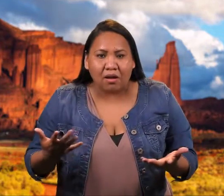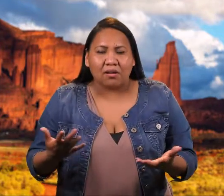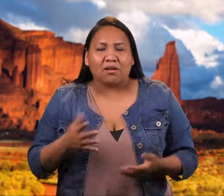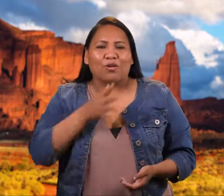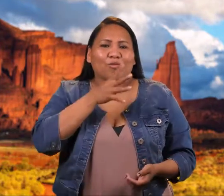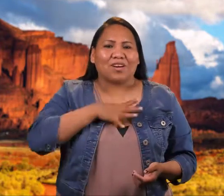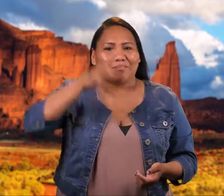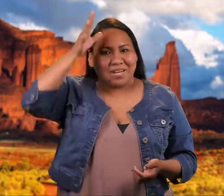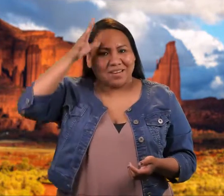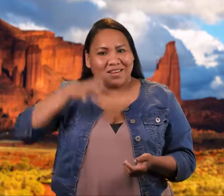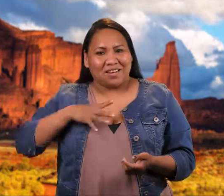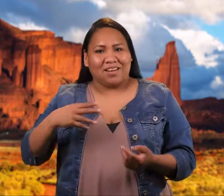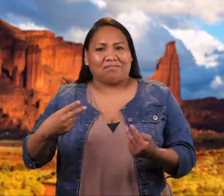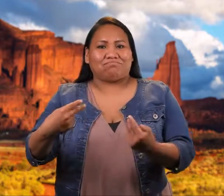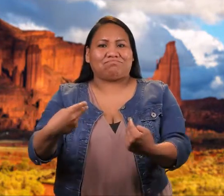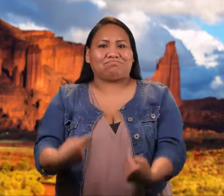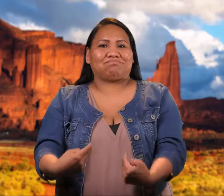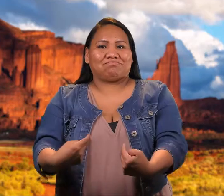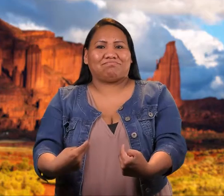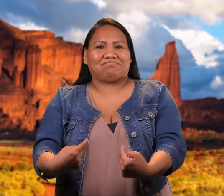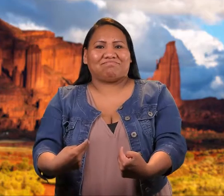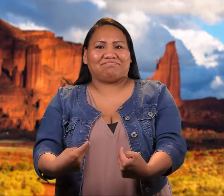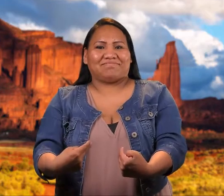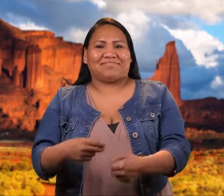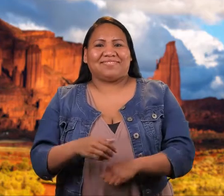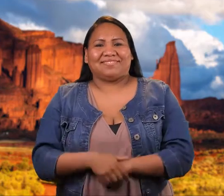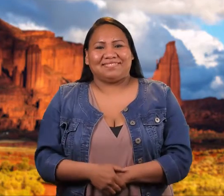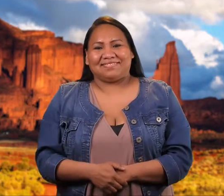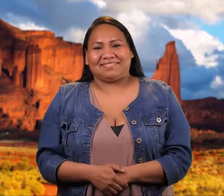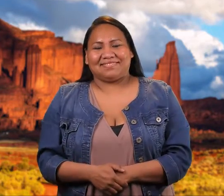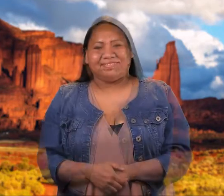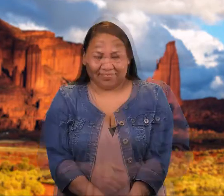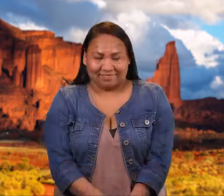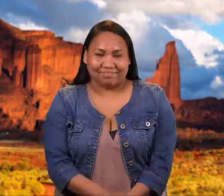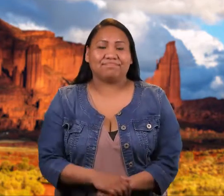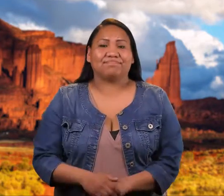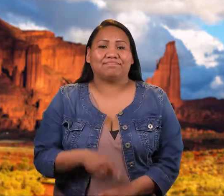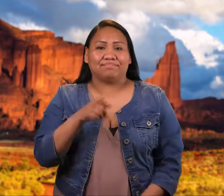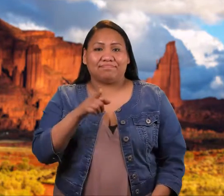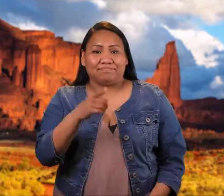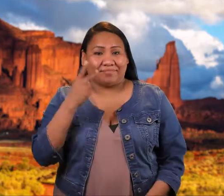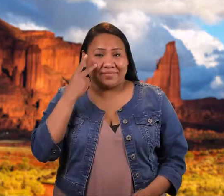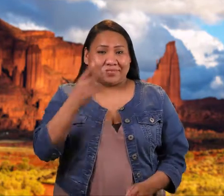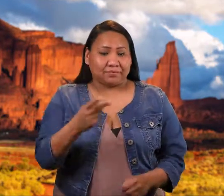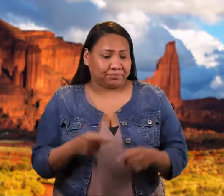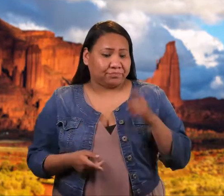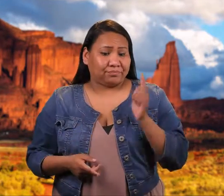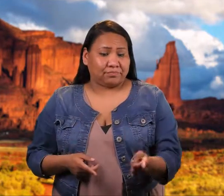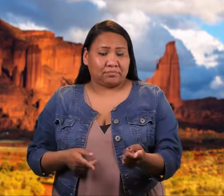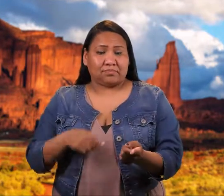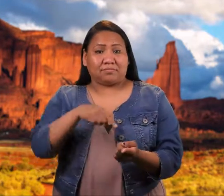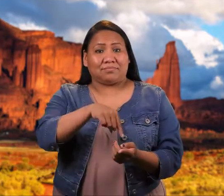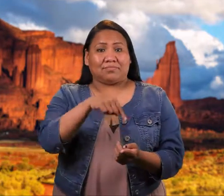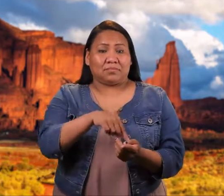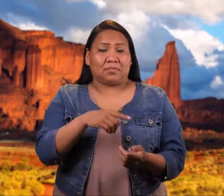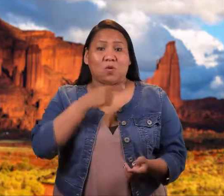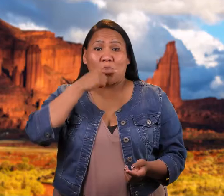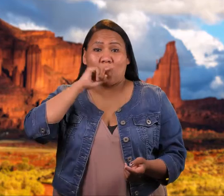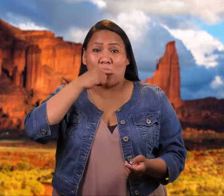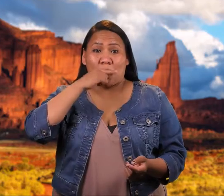When the mirage people had finished their walk, the upper buckskin was lifted. The ears of corn had disappeared. A man and